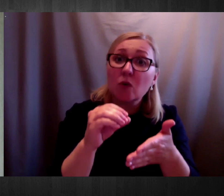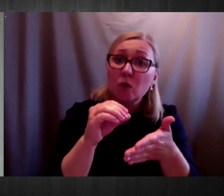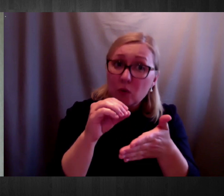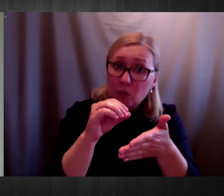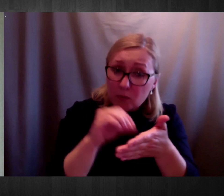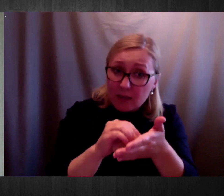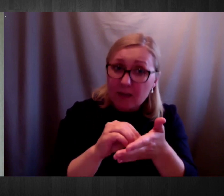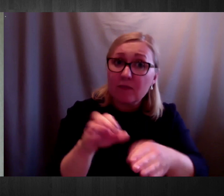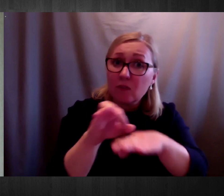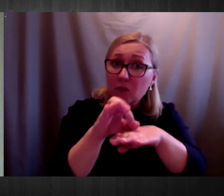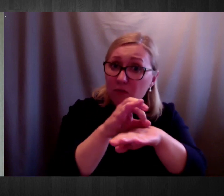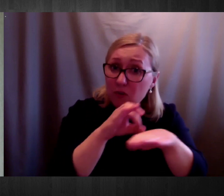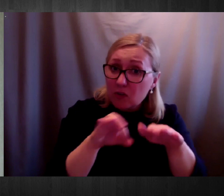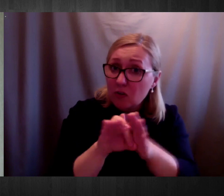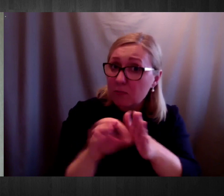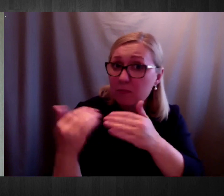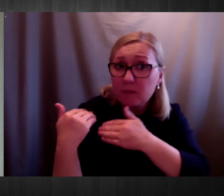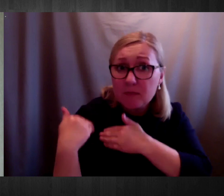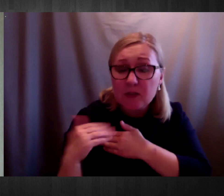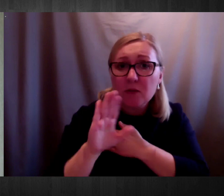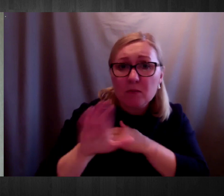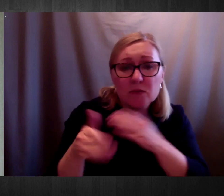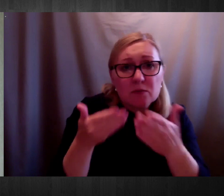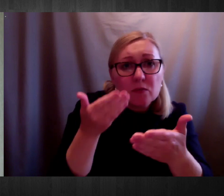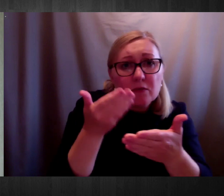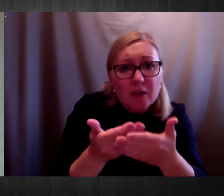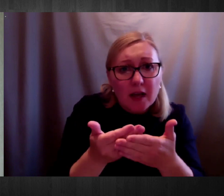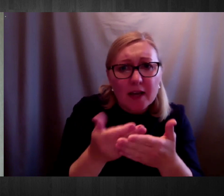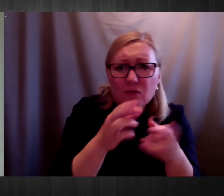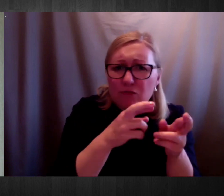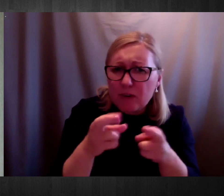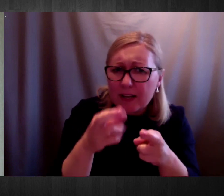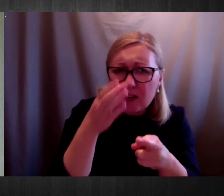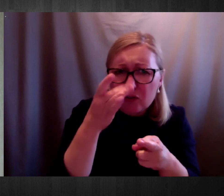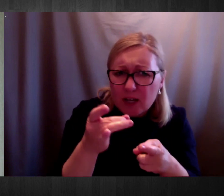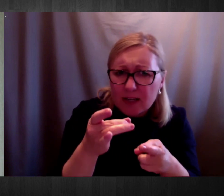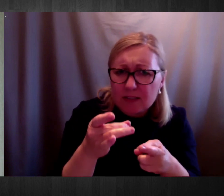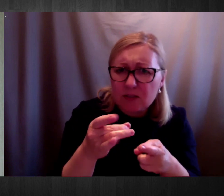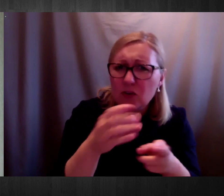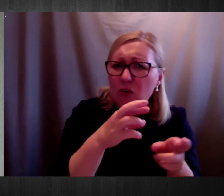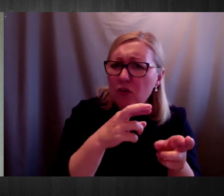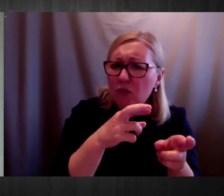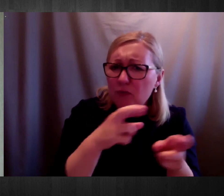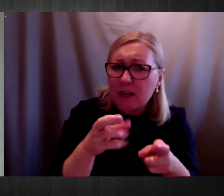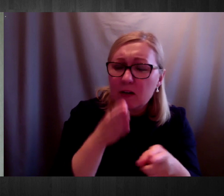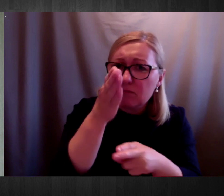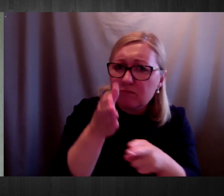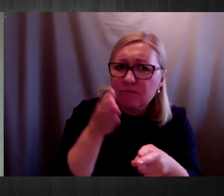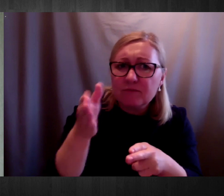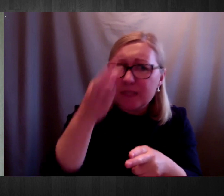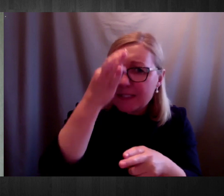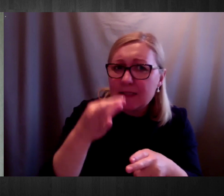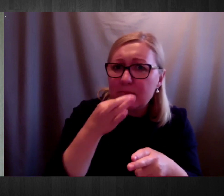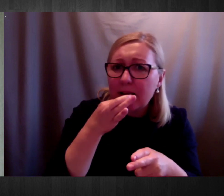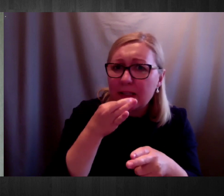conducting annual inspections of approved centres in Ireland. They have ceased inspections at the moment due to COVID